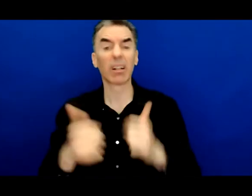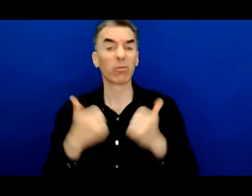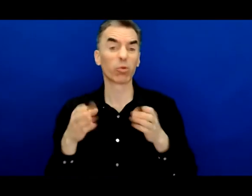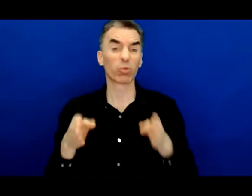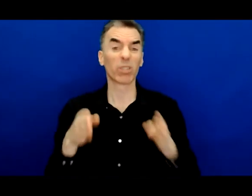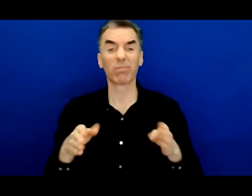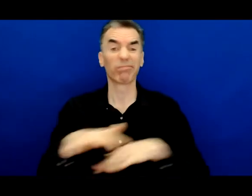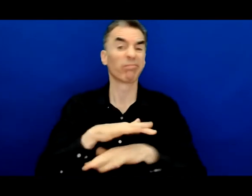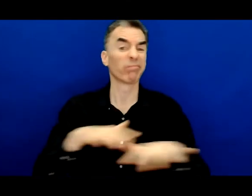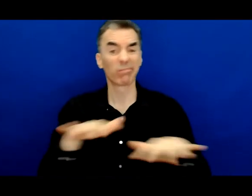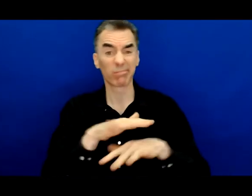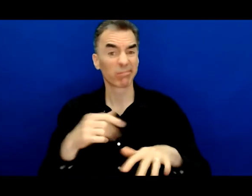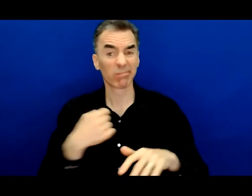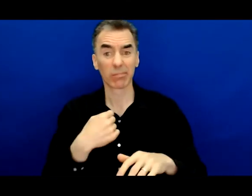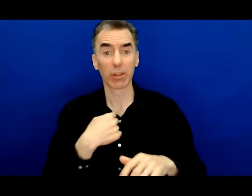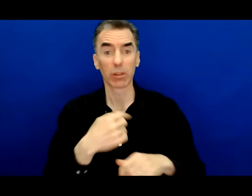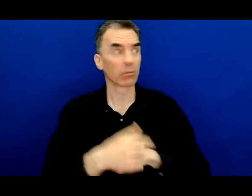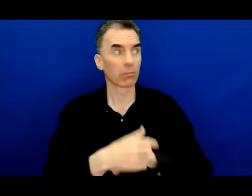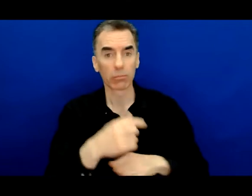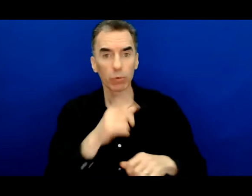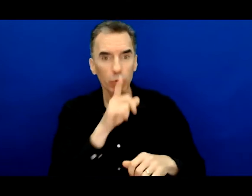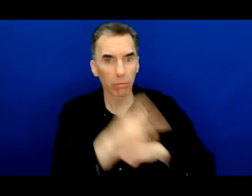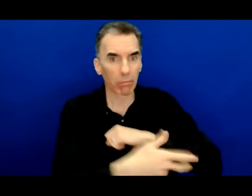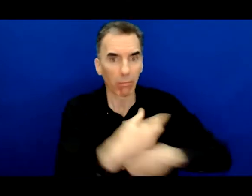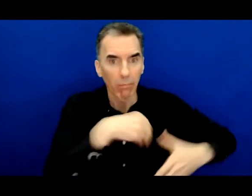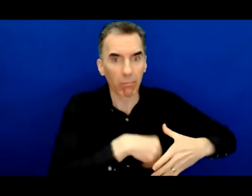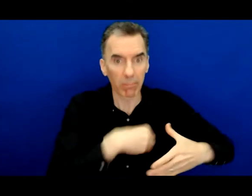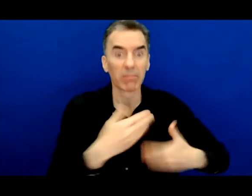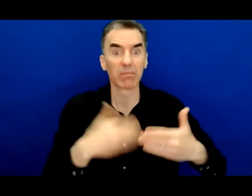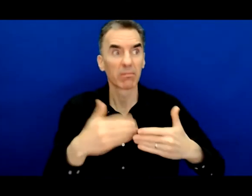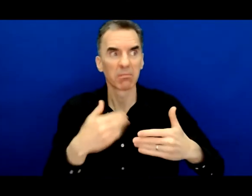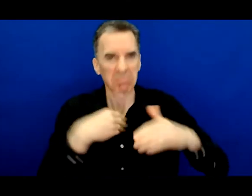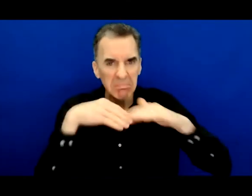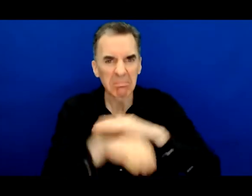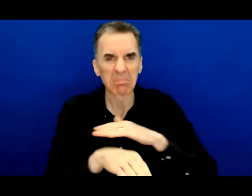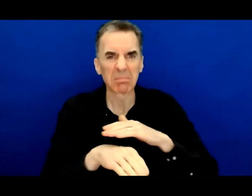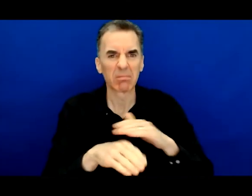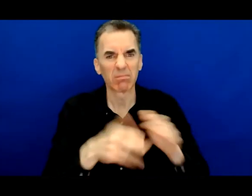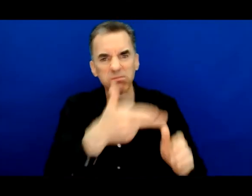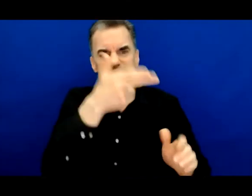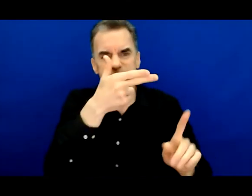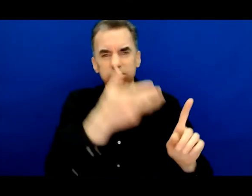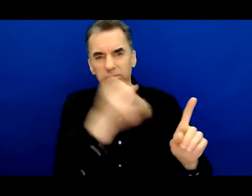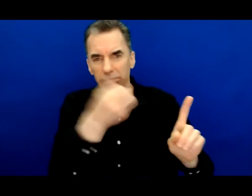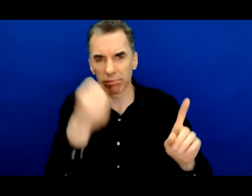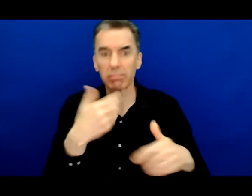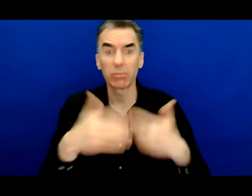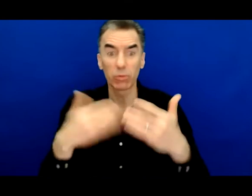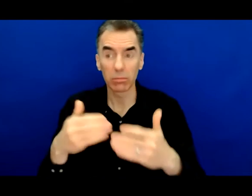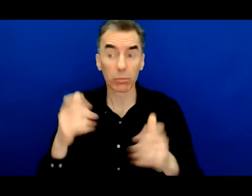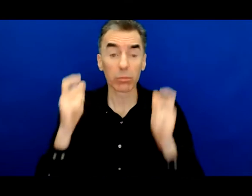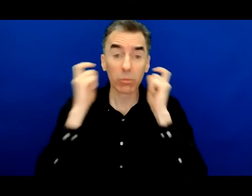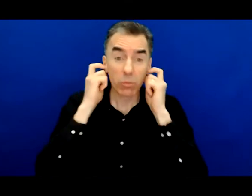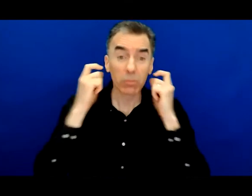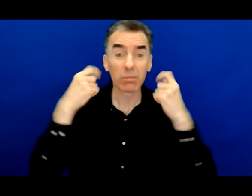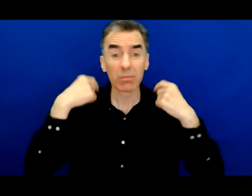robberies. Robberies turned into armed robberies. Ultimately, I graduated to jewelry store robberies, had cars